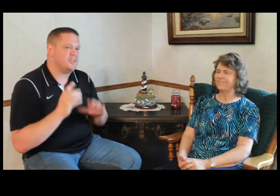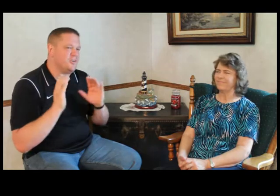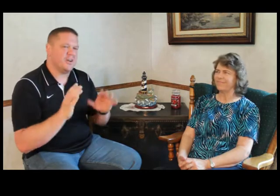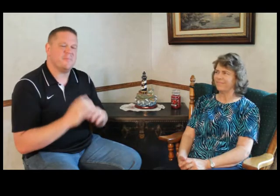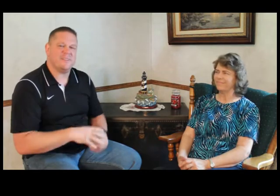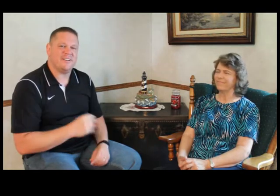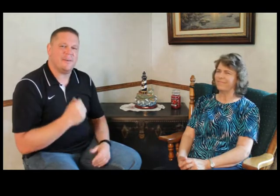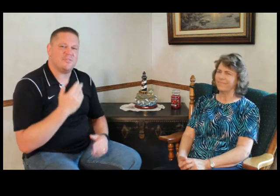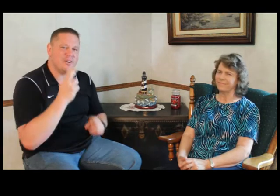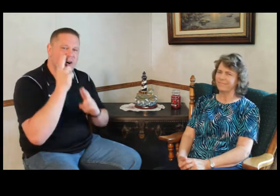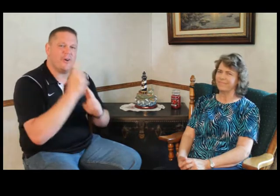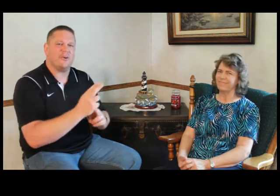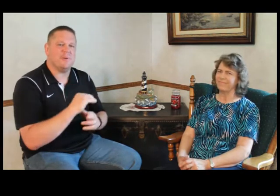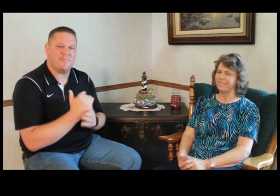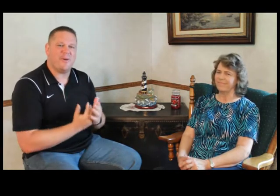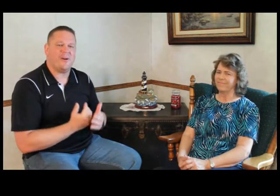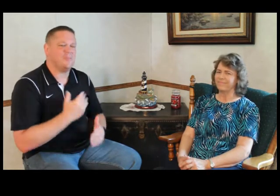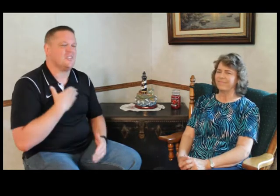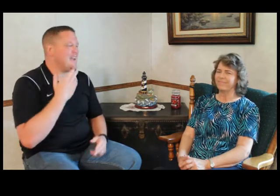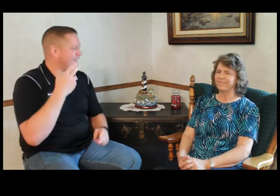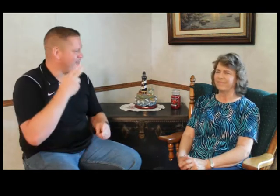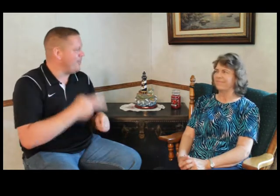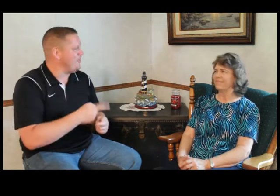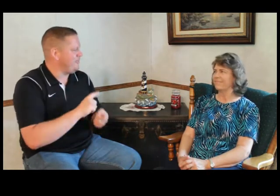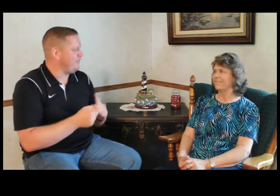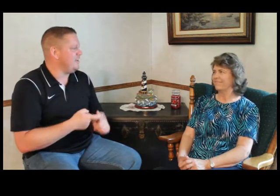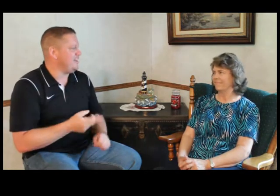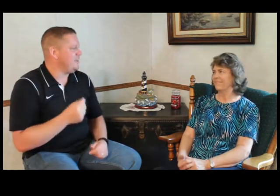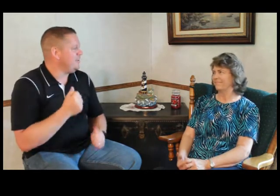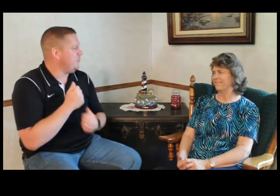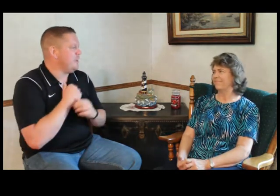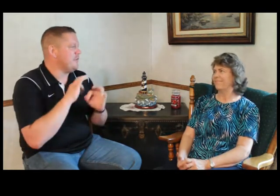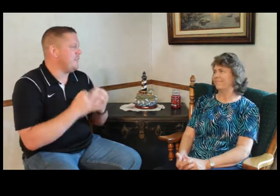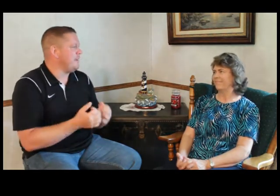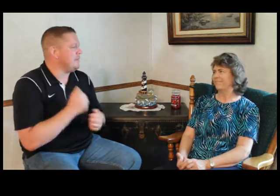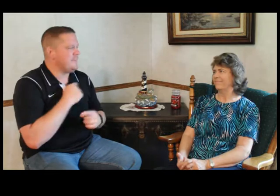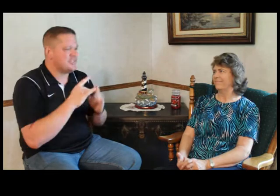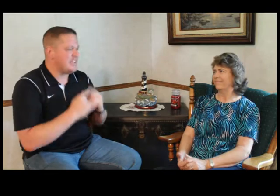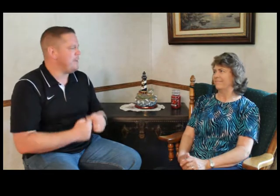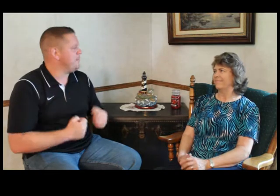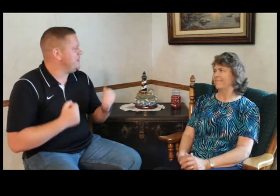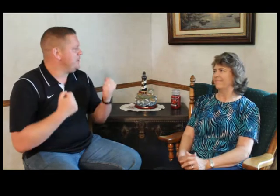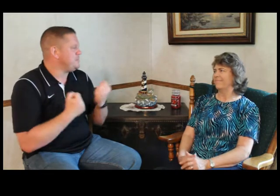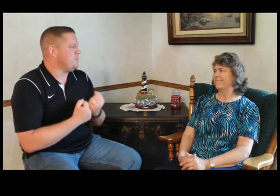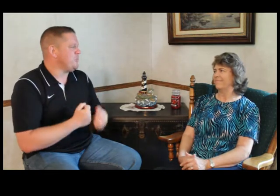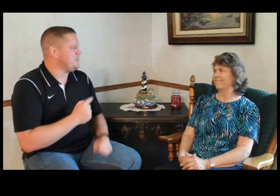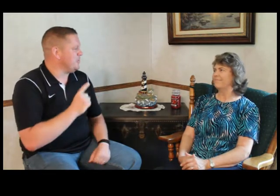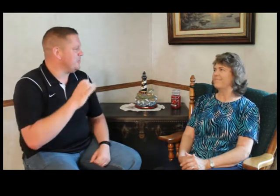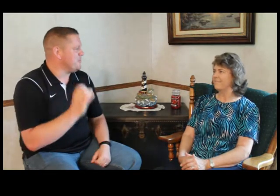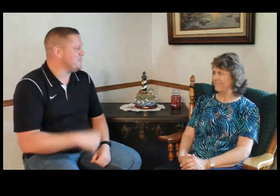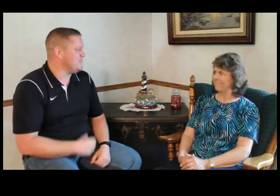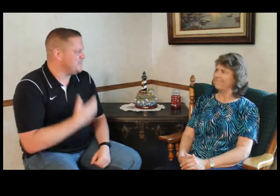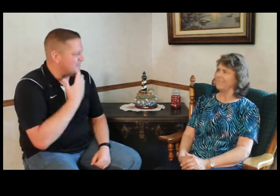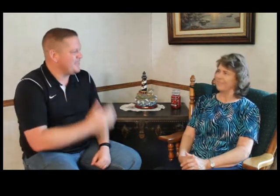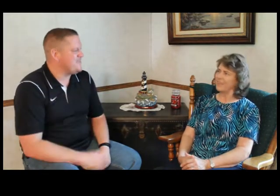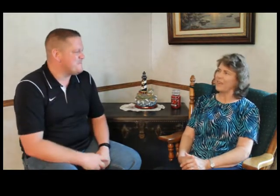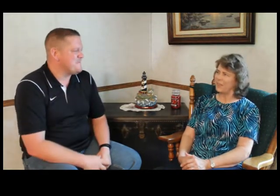incredible and I'm just honored to be a part. I'm just glad I can call you a friend and we love your family, love this camp. We support y'all 100%. So thank you. Thank you.